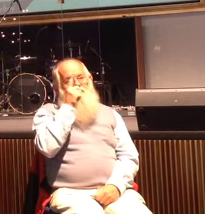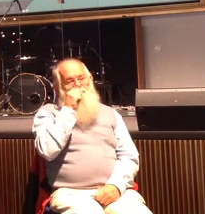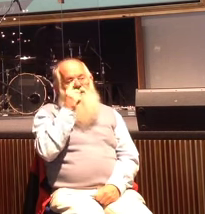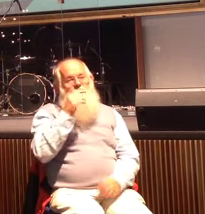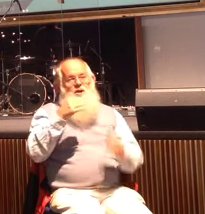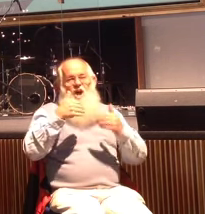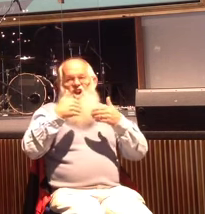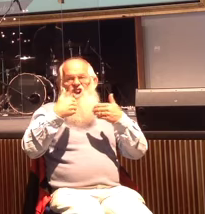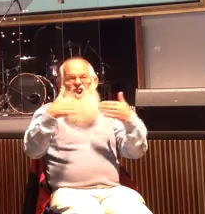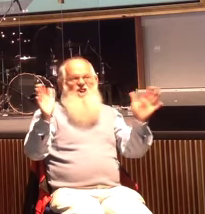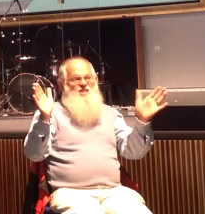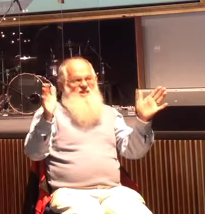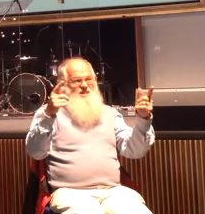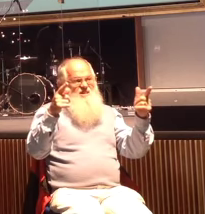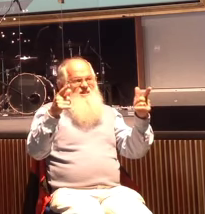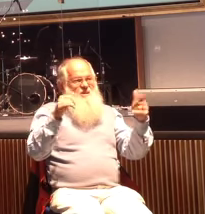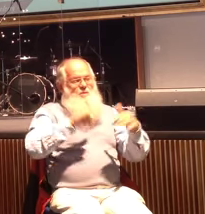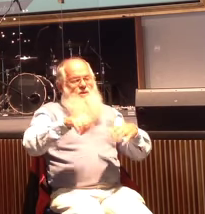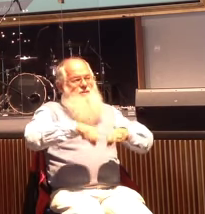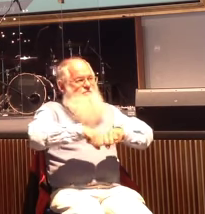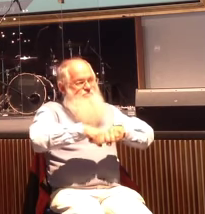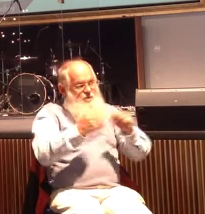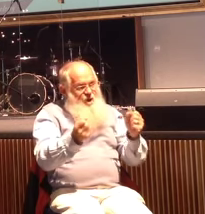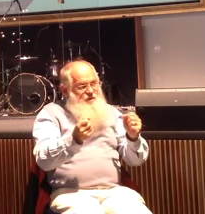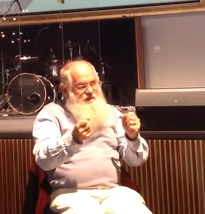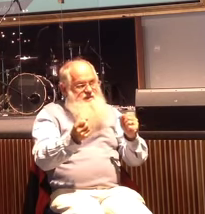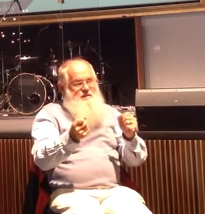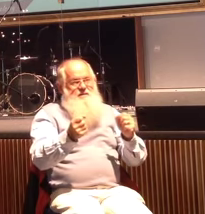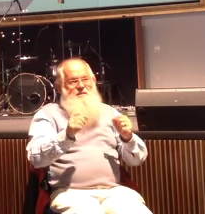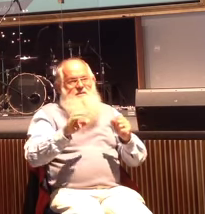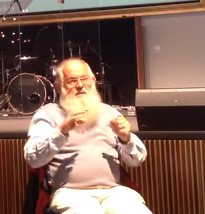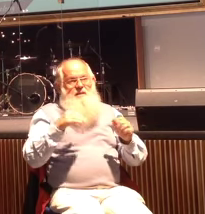that are broken that are in a world of pain